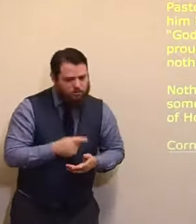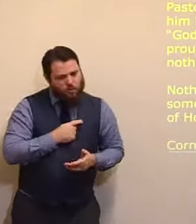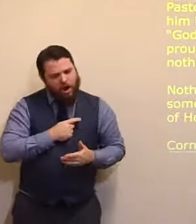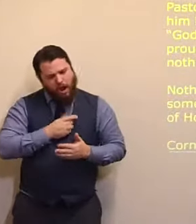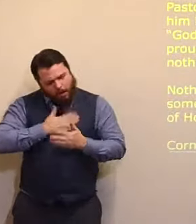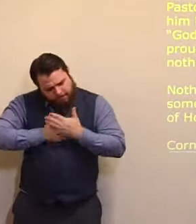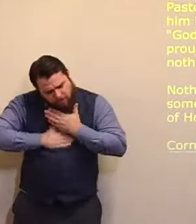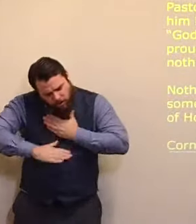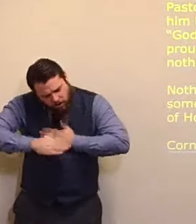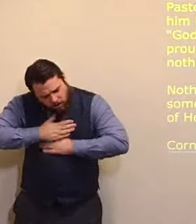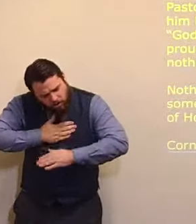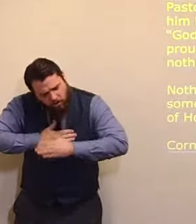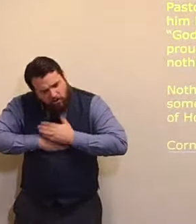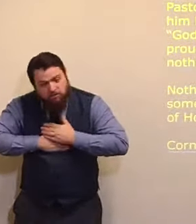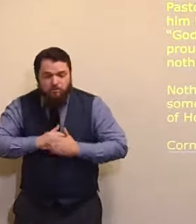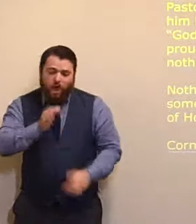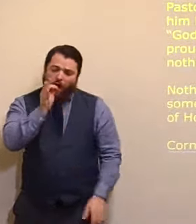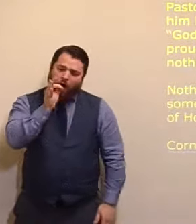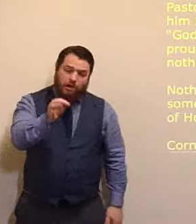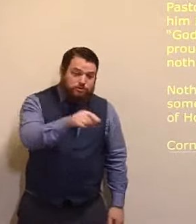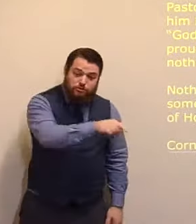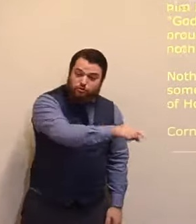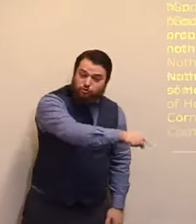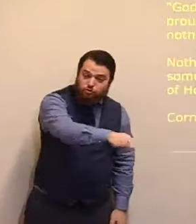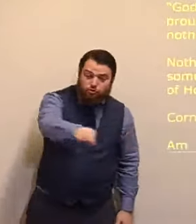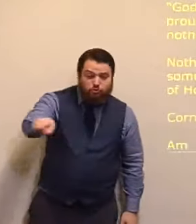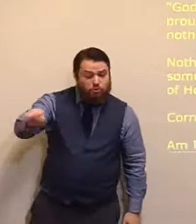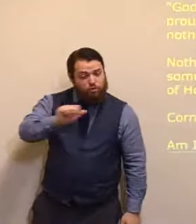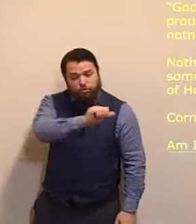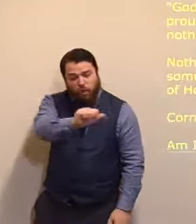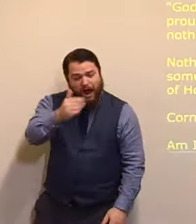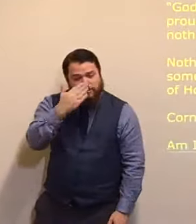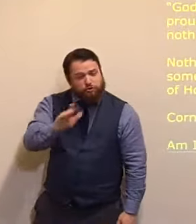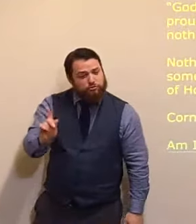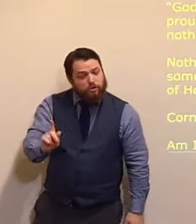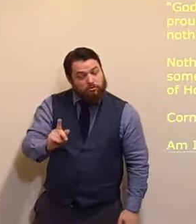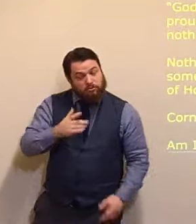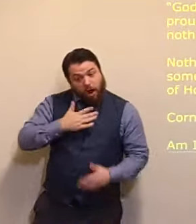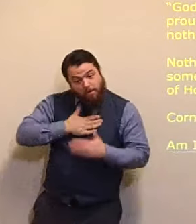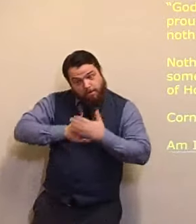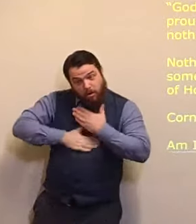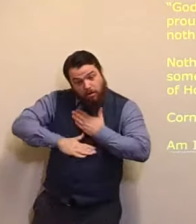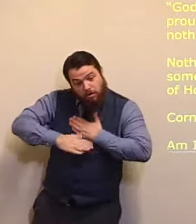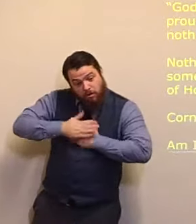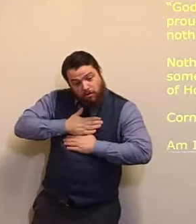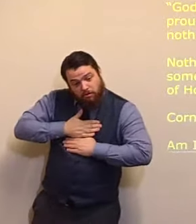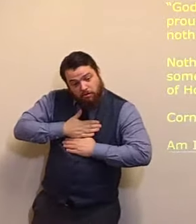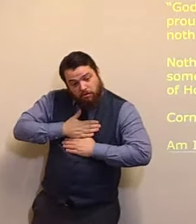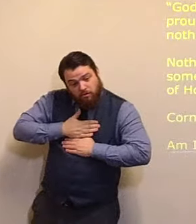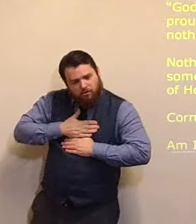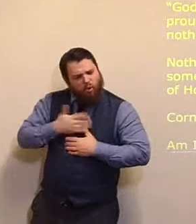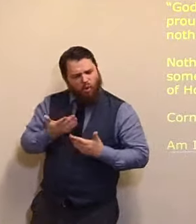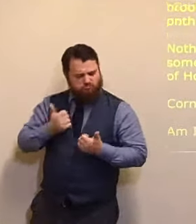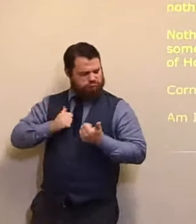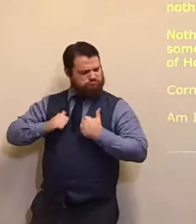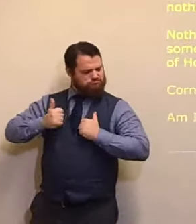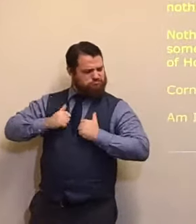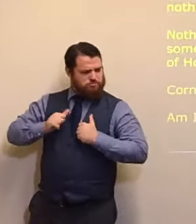Are you a humble person? Am I a humble person, when it comes to salvation? You see, all these things, are crucial for us,